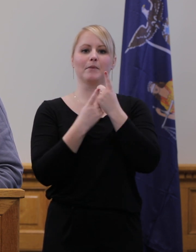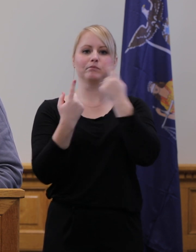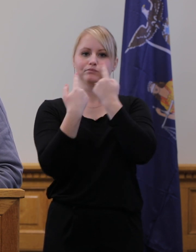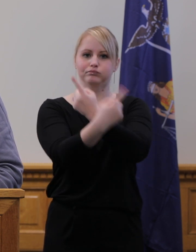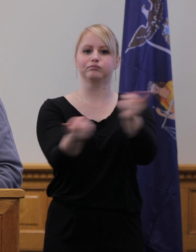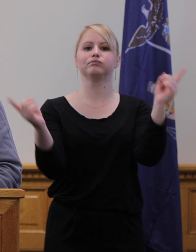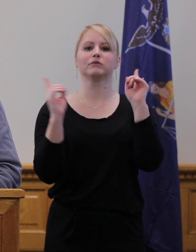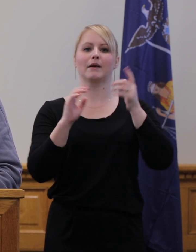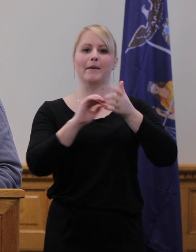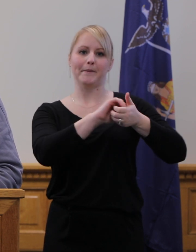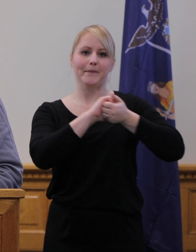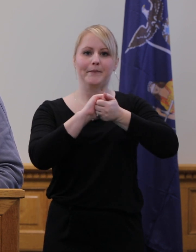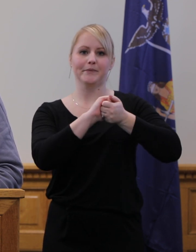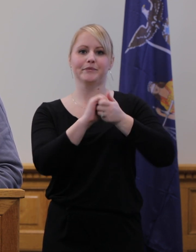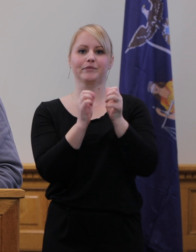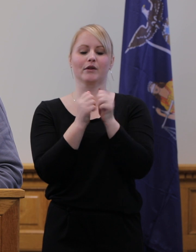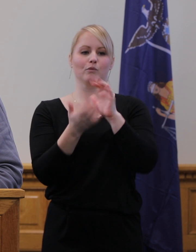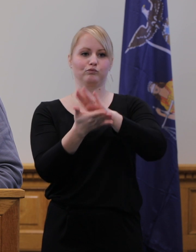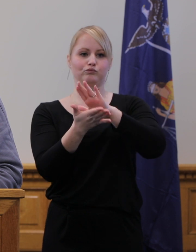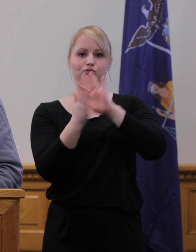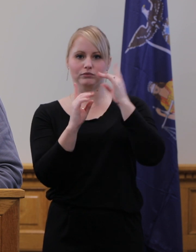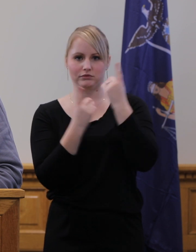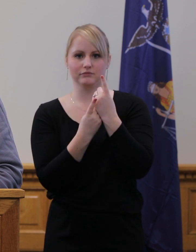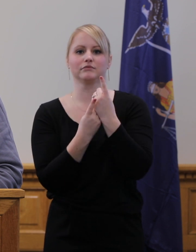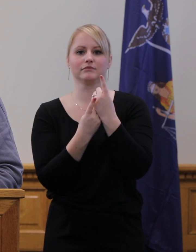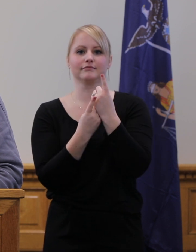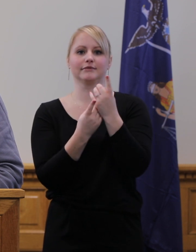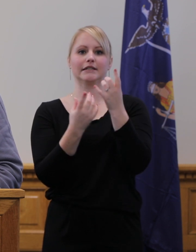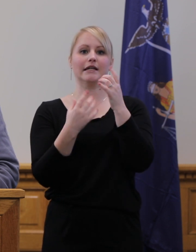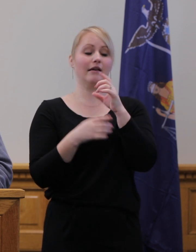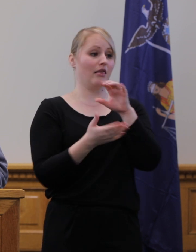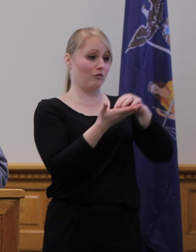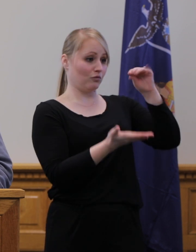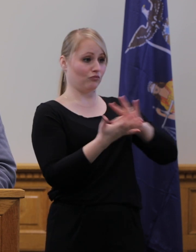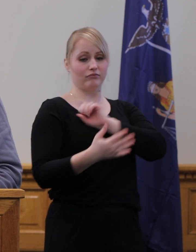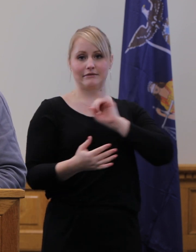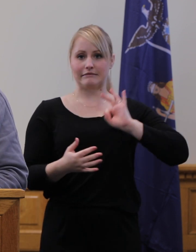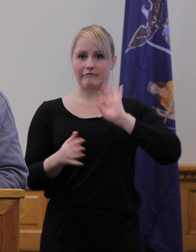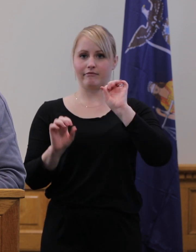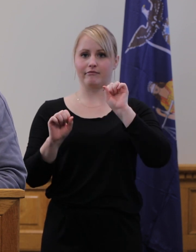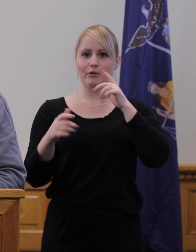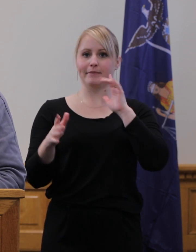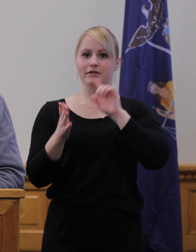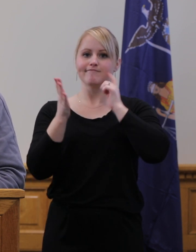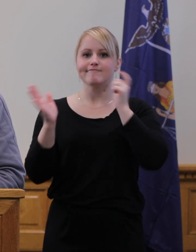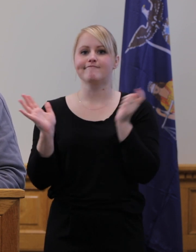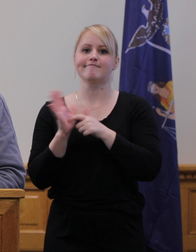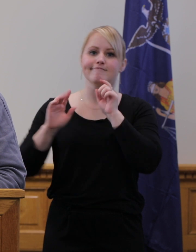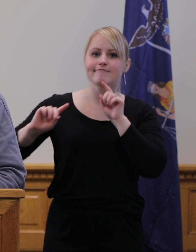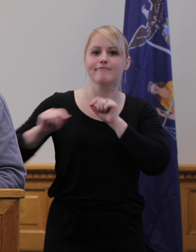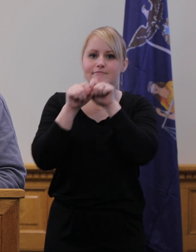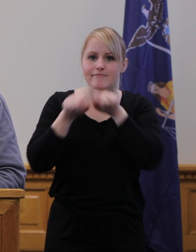be notified if they are exposed to COVID-19 in a school setting. I want to thank Chris Todd, District Superintendent